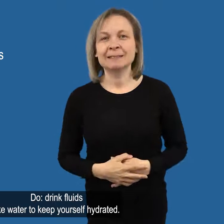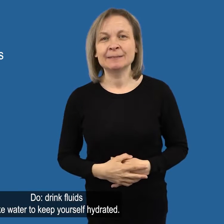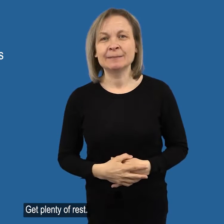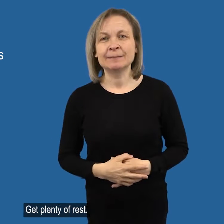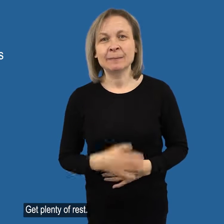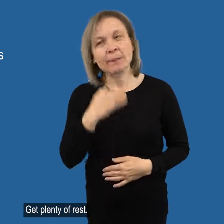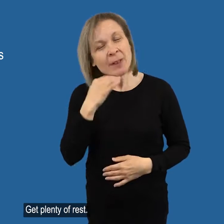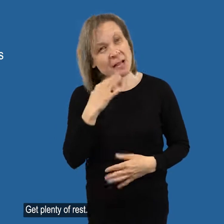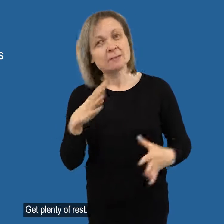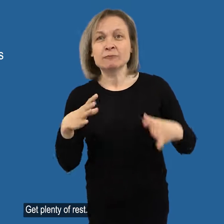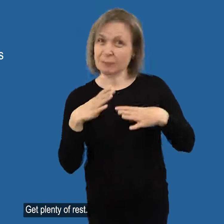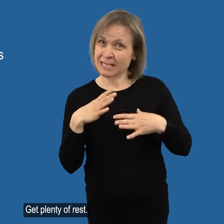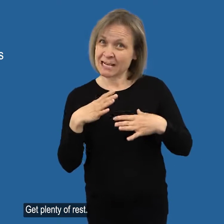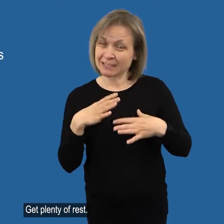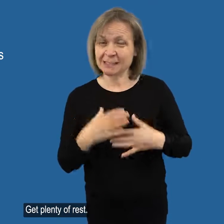Get plenty of rest